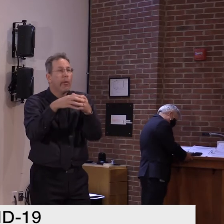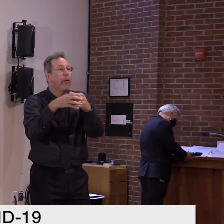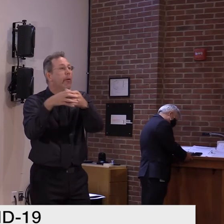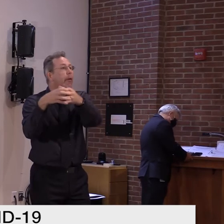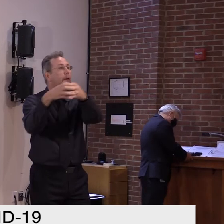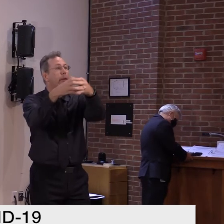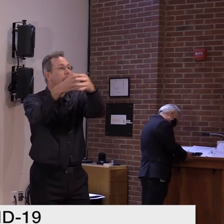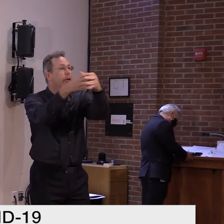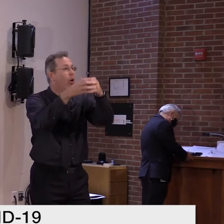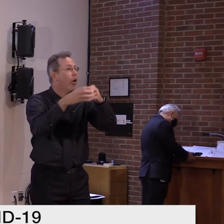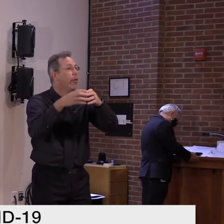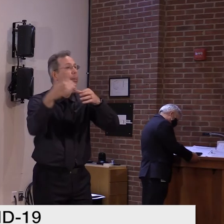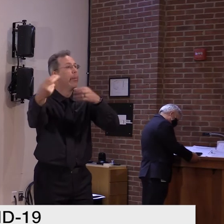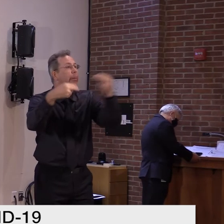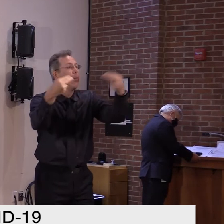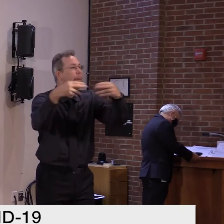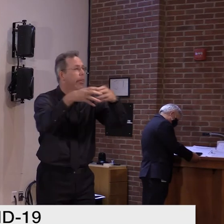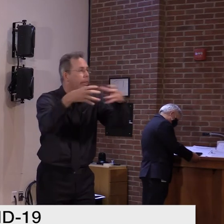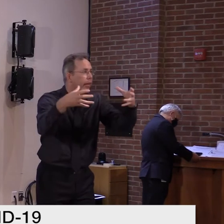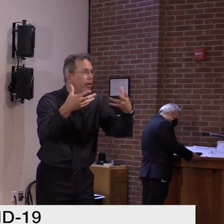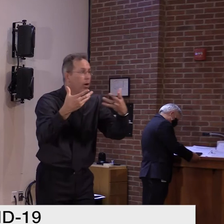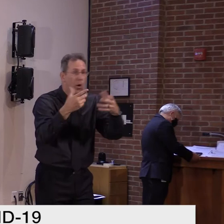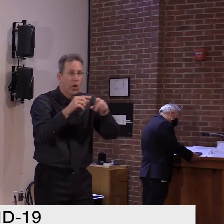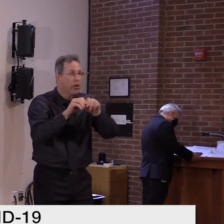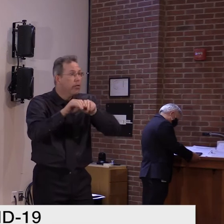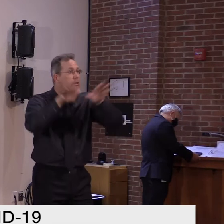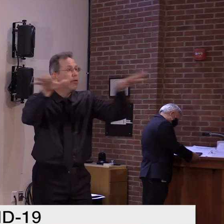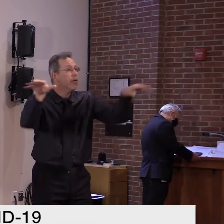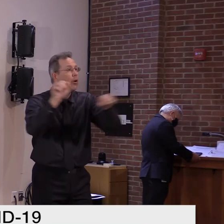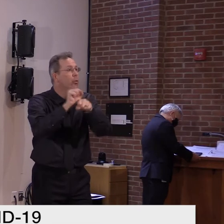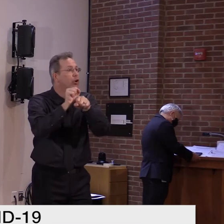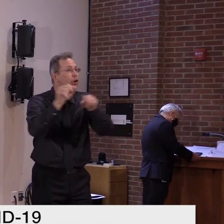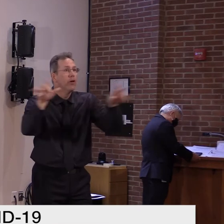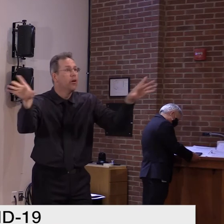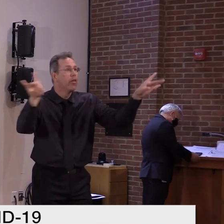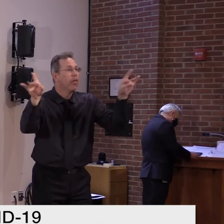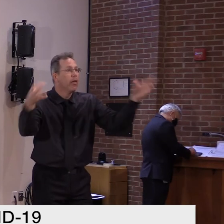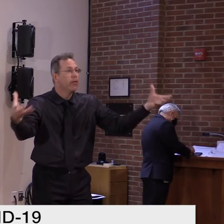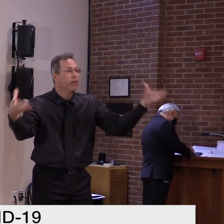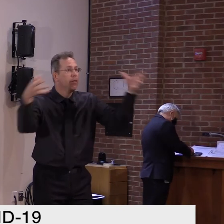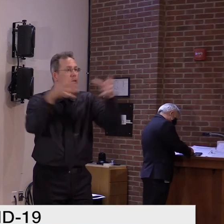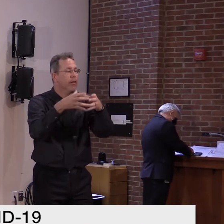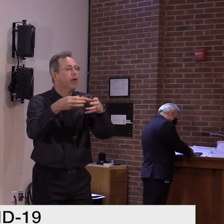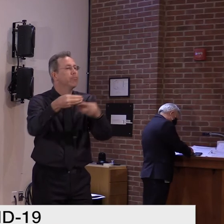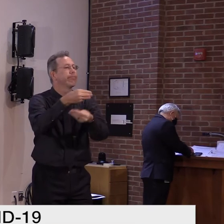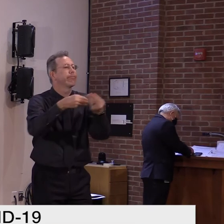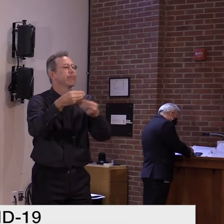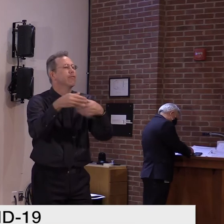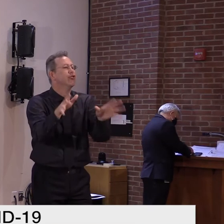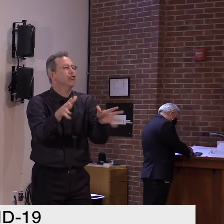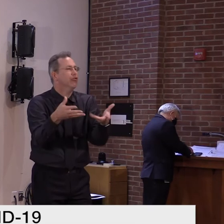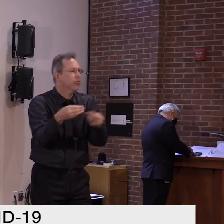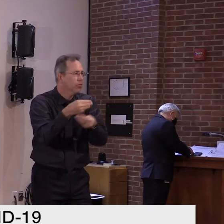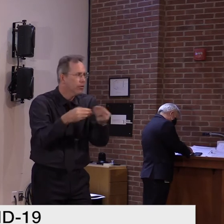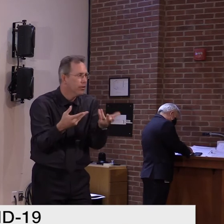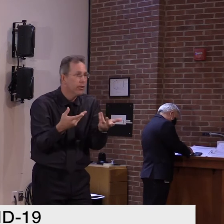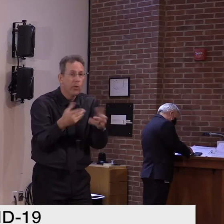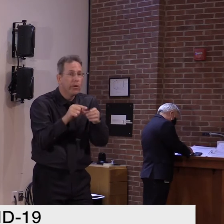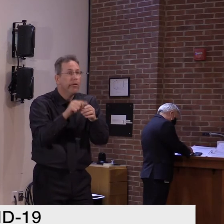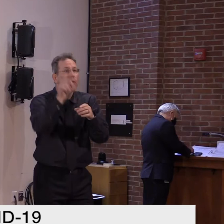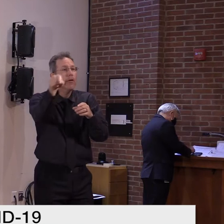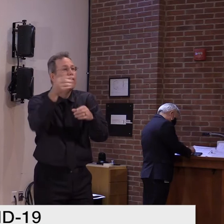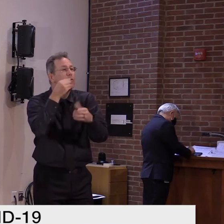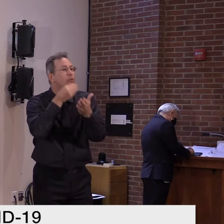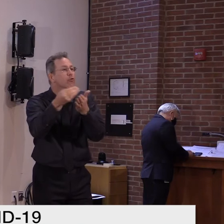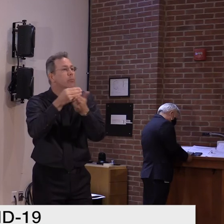that's in their own work life, in their spouse's work life, in their kids' work life, etc. So it's very, very